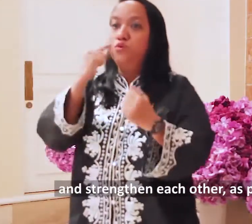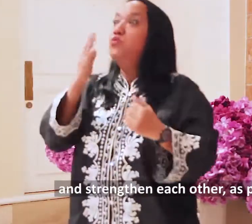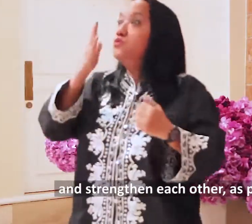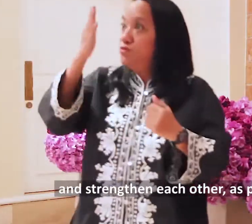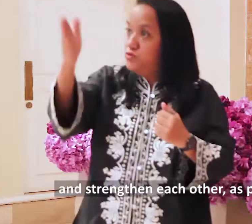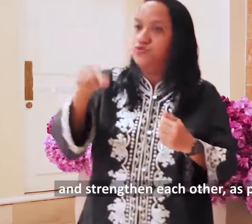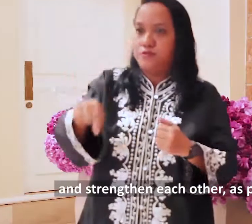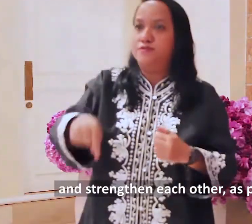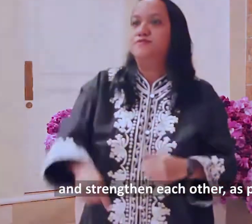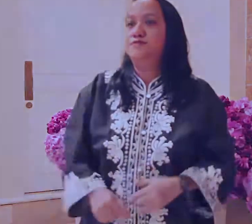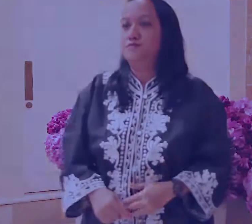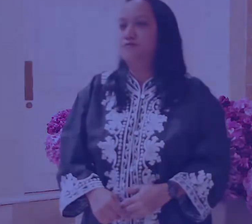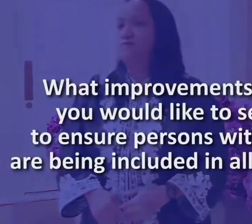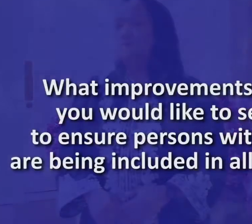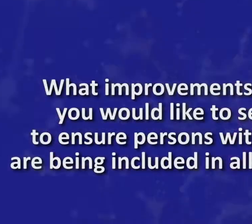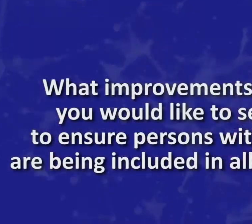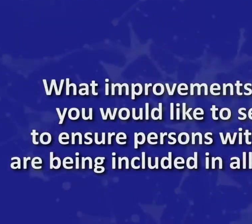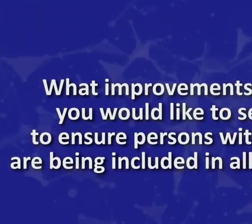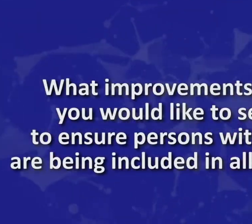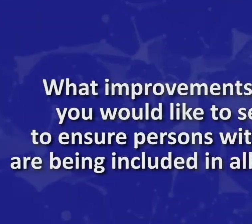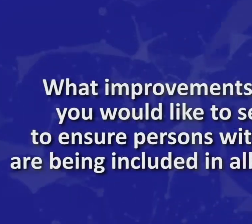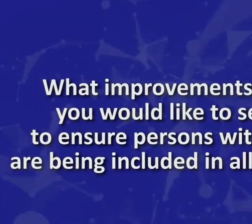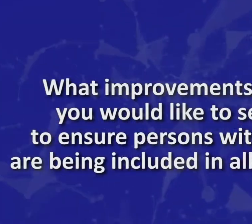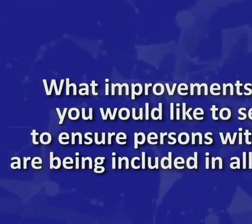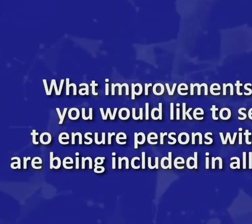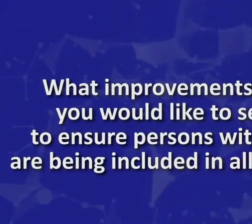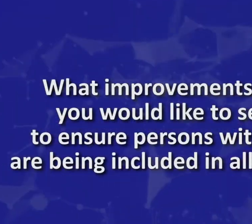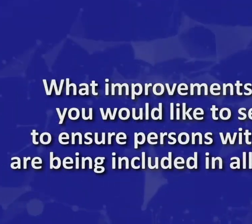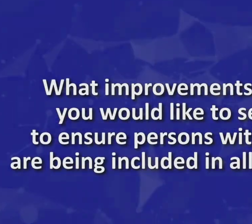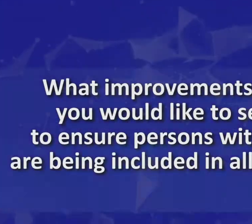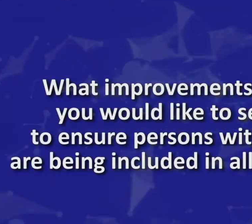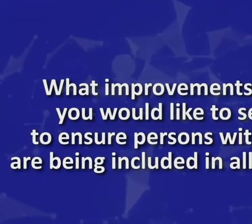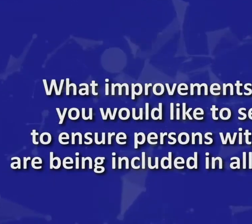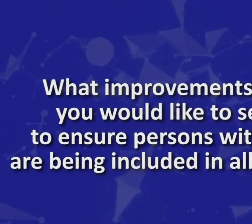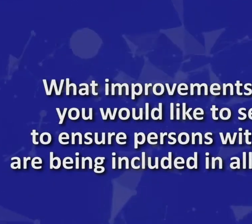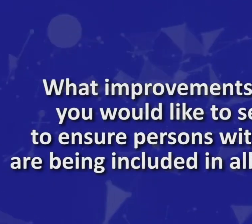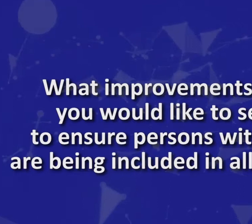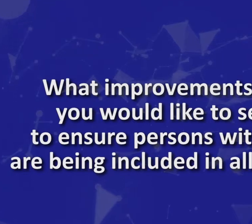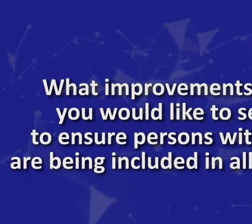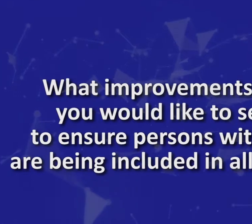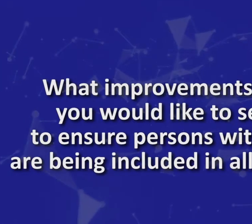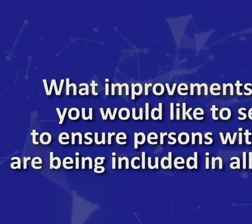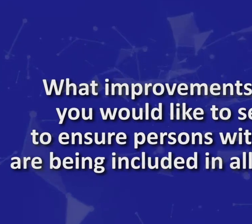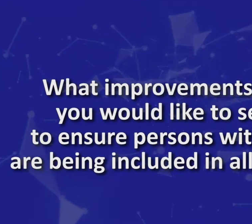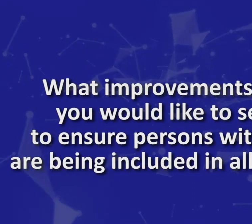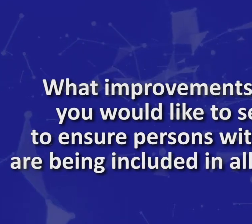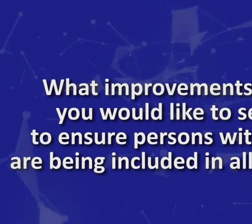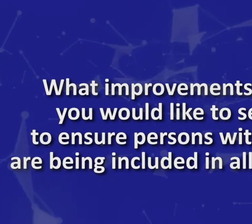each other for a better future. What improvements or changes you would like to see happen to ensure persons with